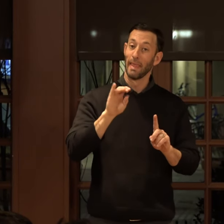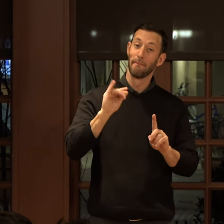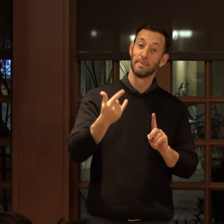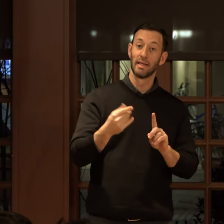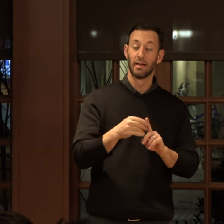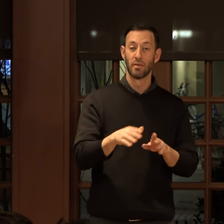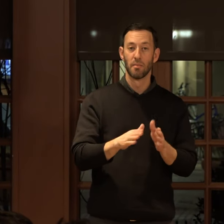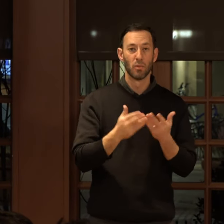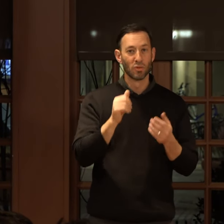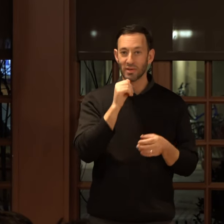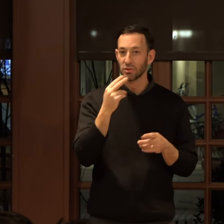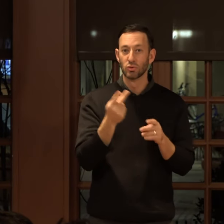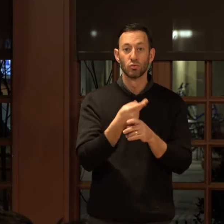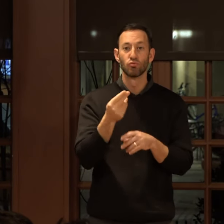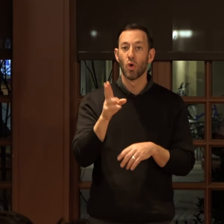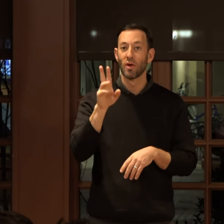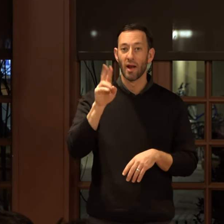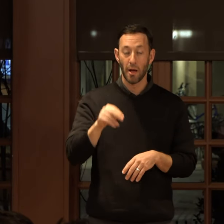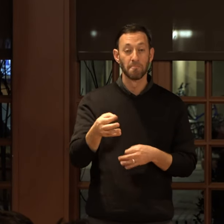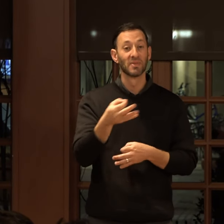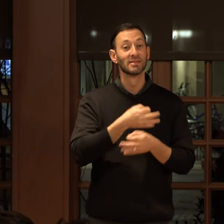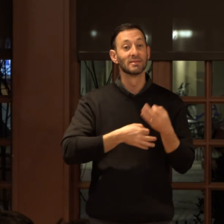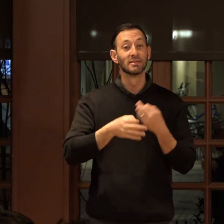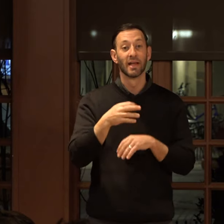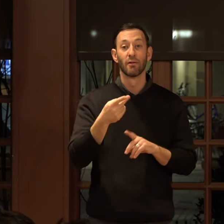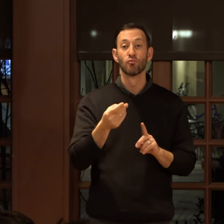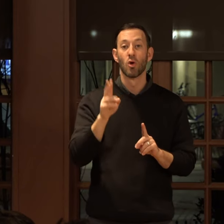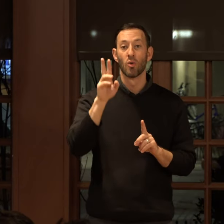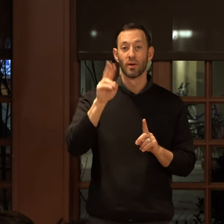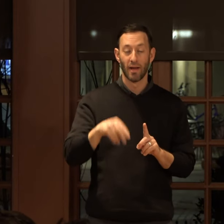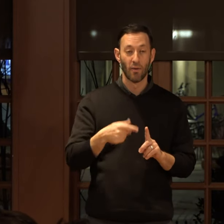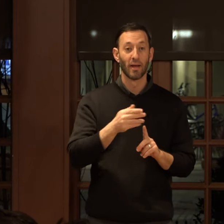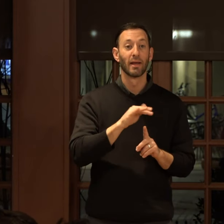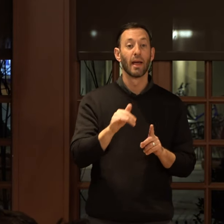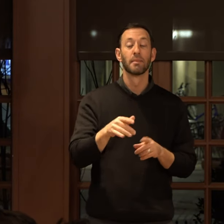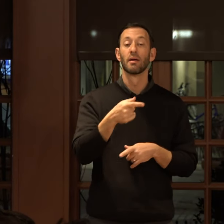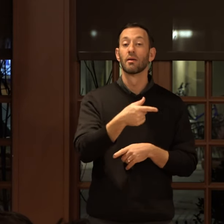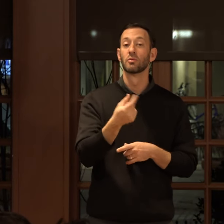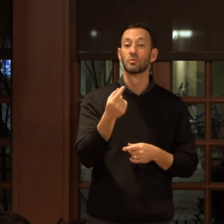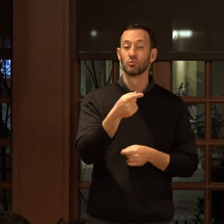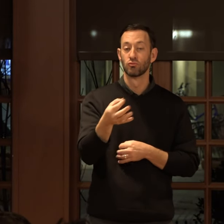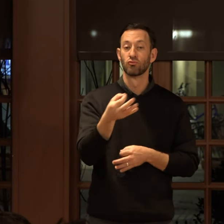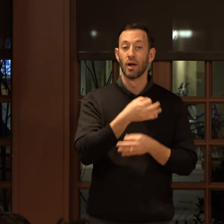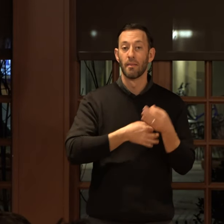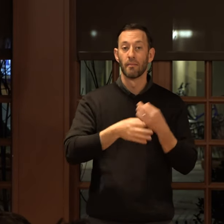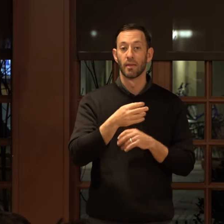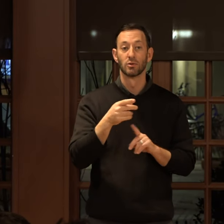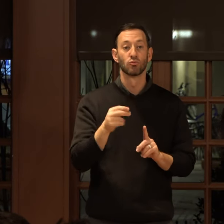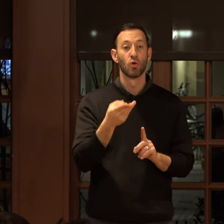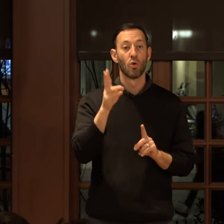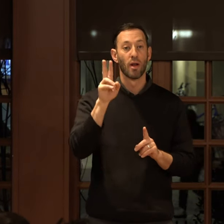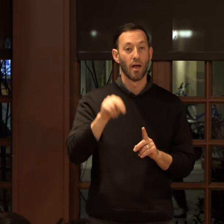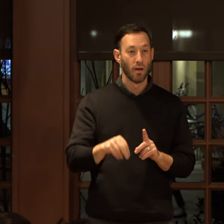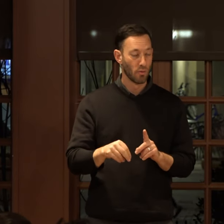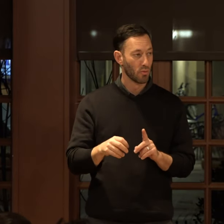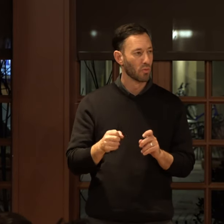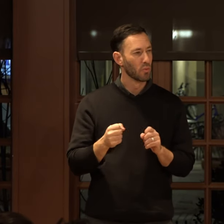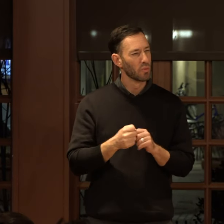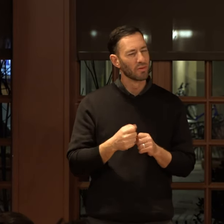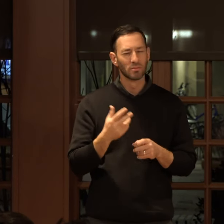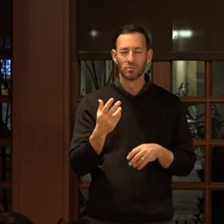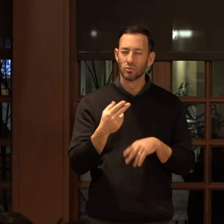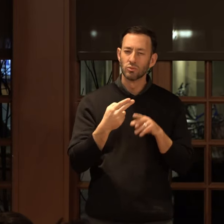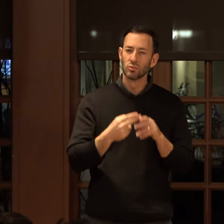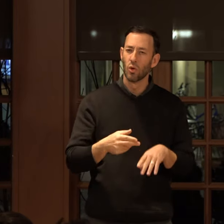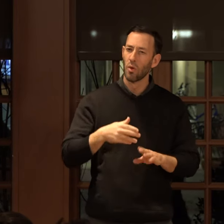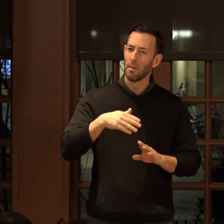uh, doesn't use pronouns. And instead of a pronoun, Gabby has replaced the pronoun with, uh, a, sort of a, what is